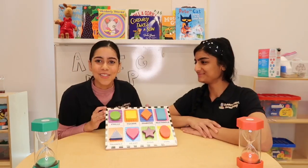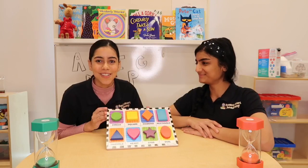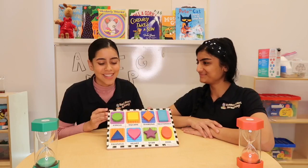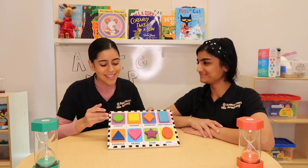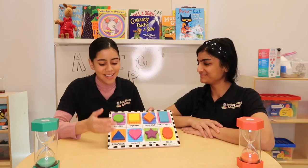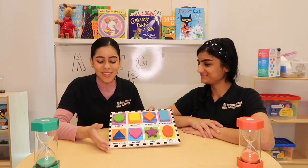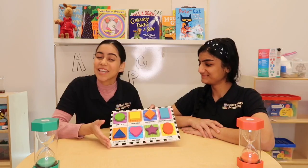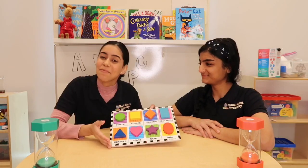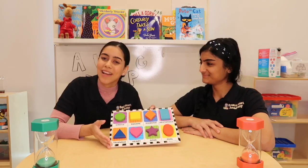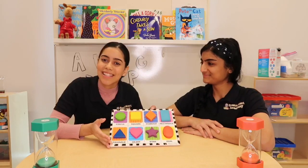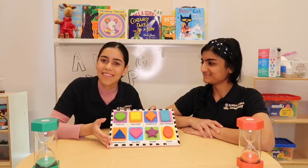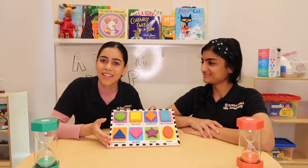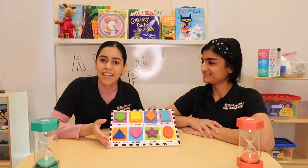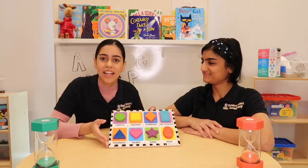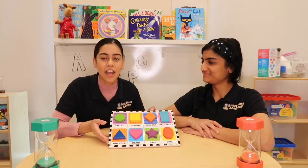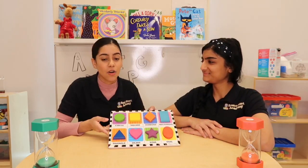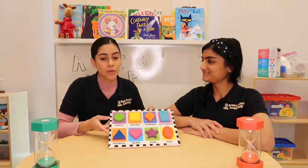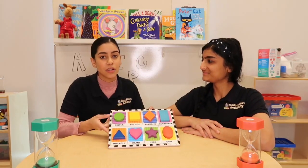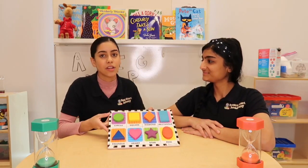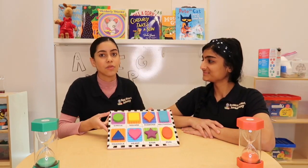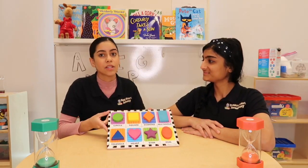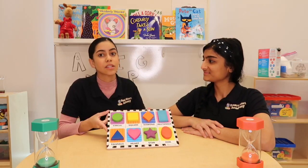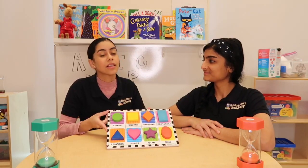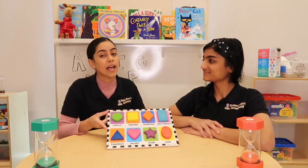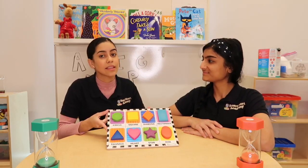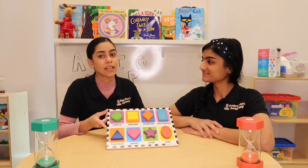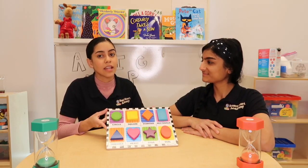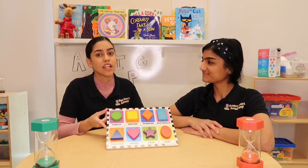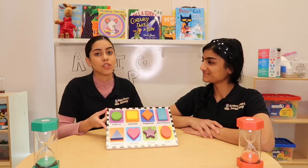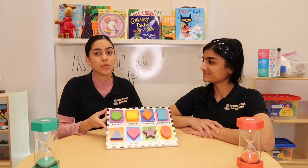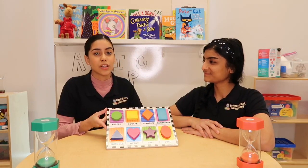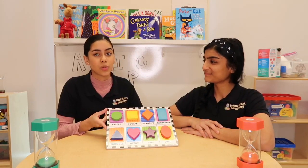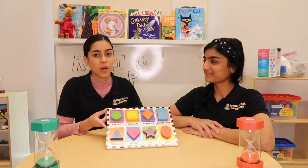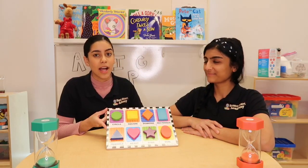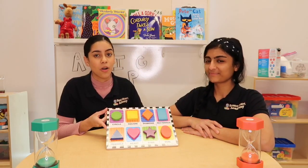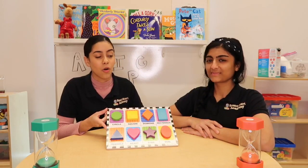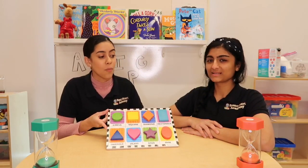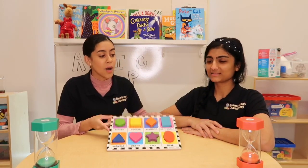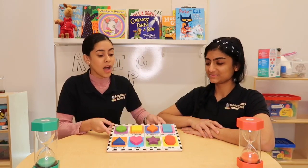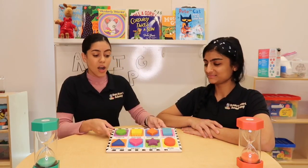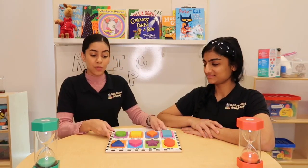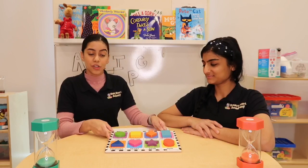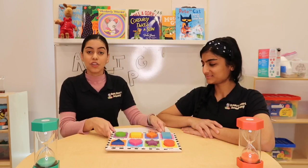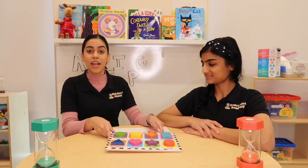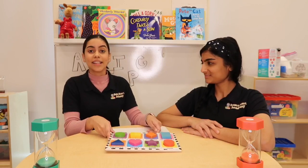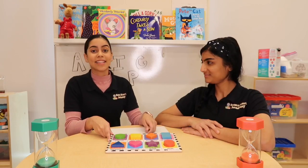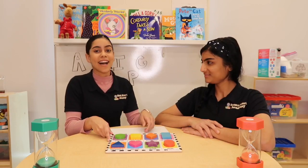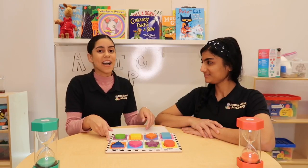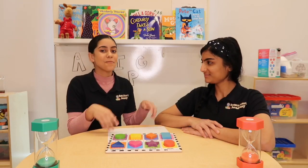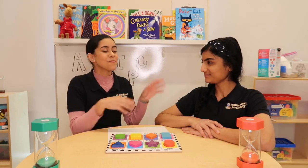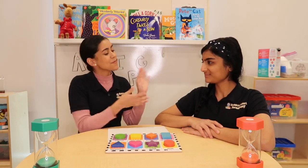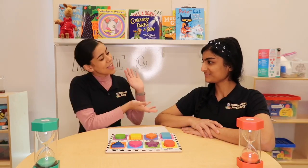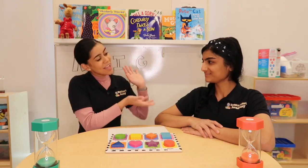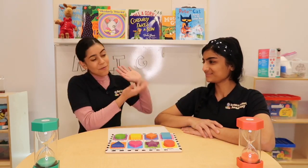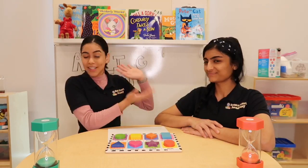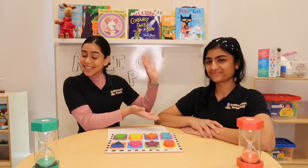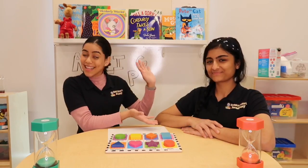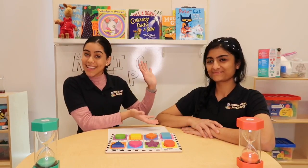enjoyed this little shape activity, and I hope you're looking little ones like it and do it as well at home. Hope to see you next time with Syd